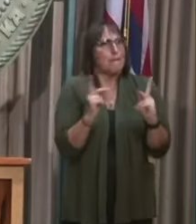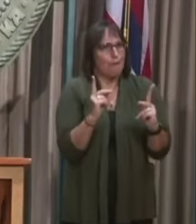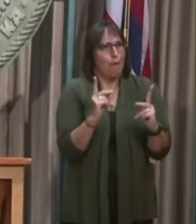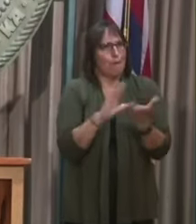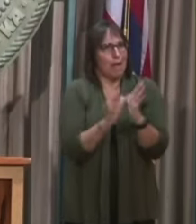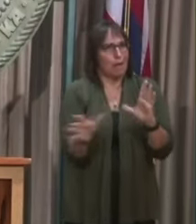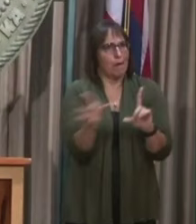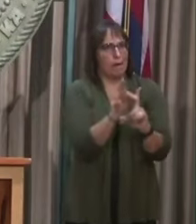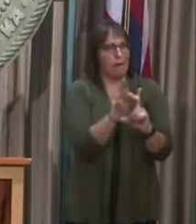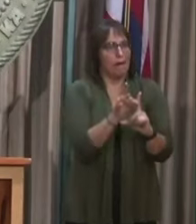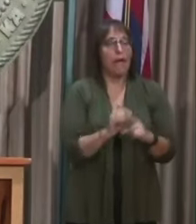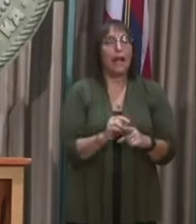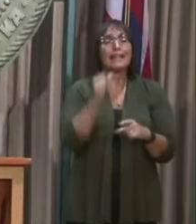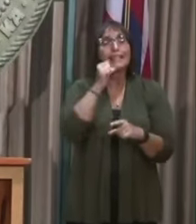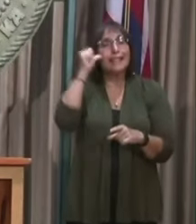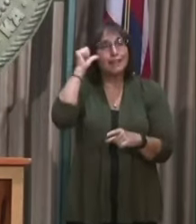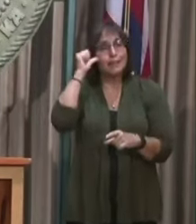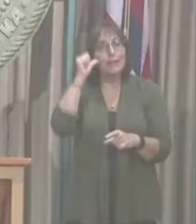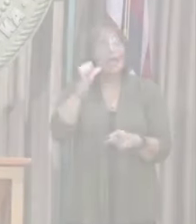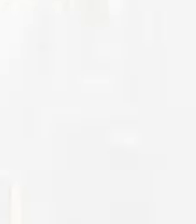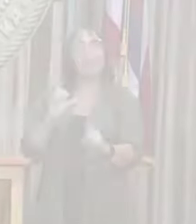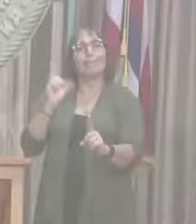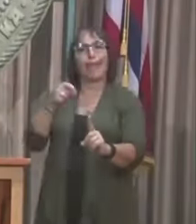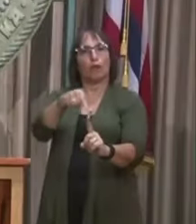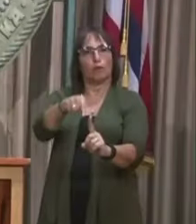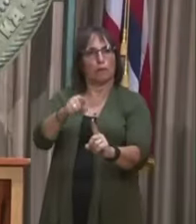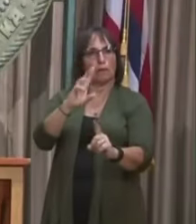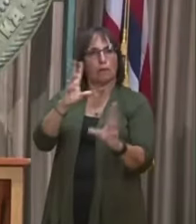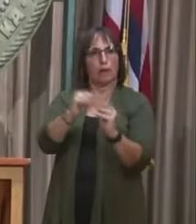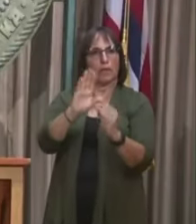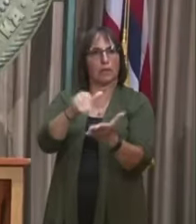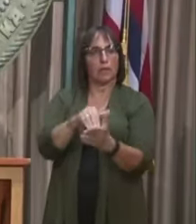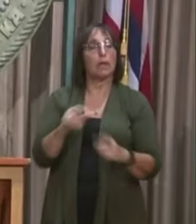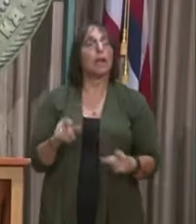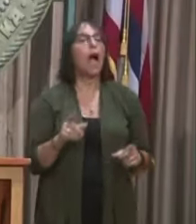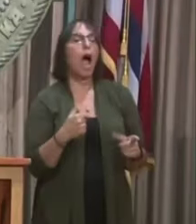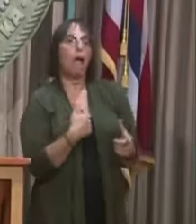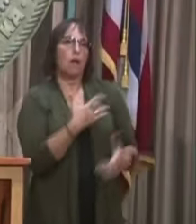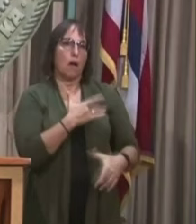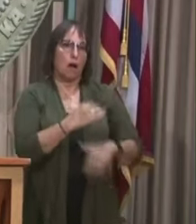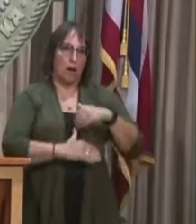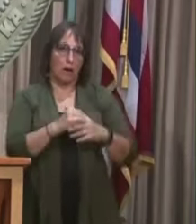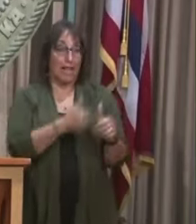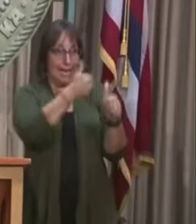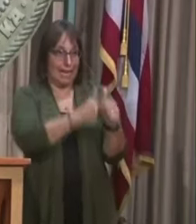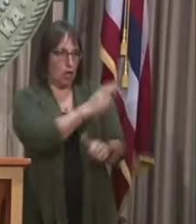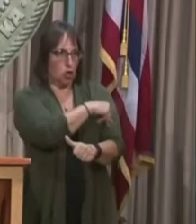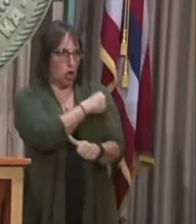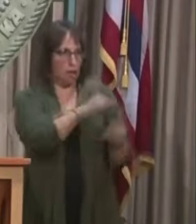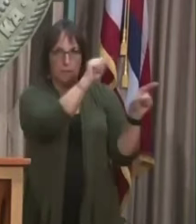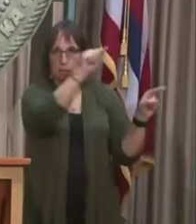we reported a death of a man in his 30s. I think I can be safe in saying every hospital